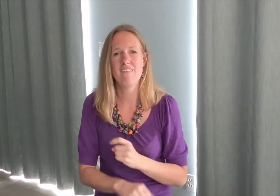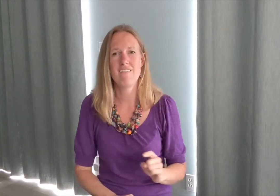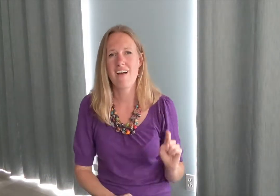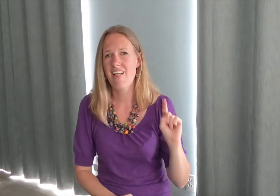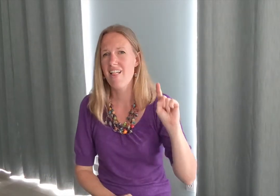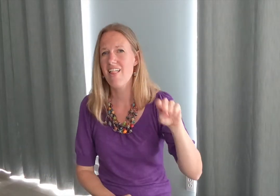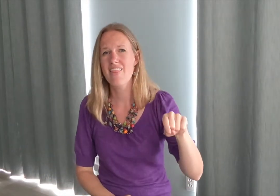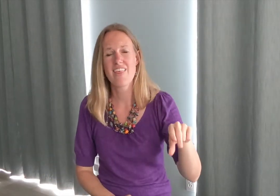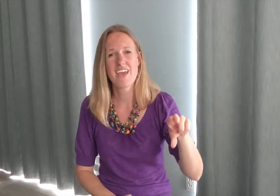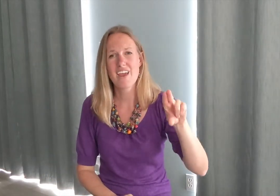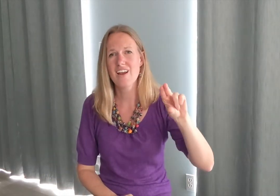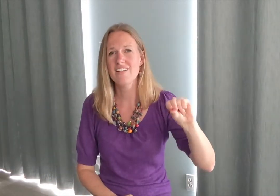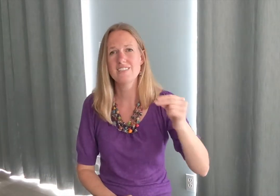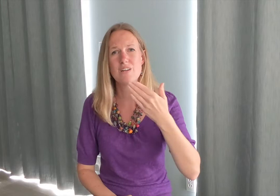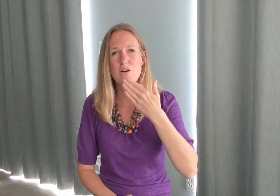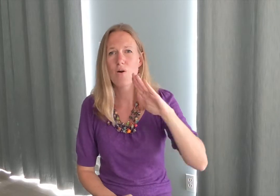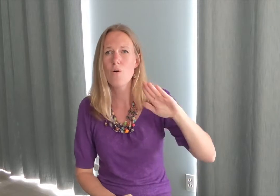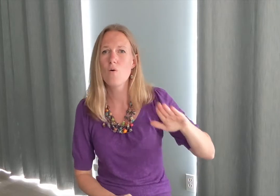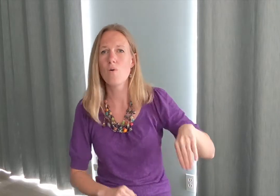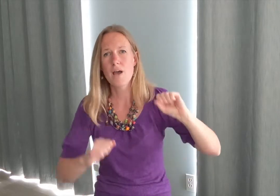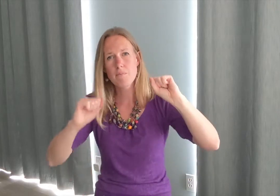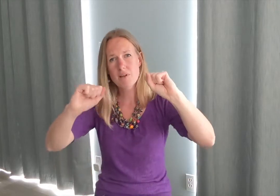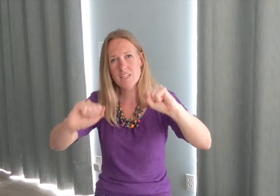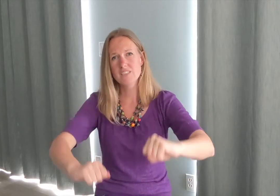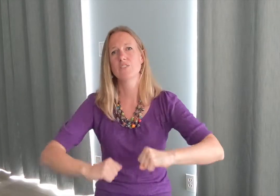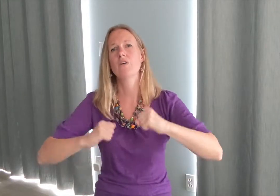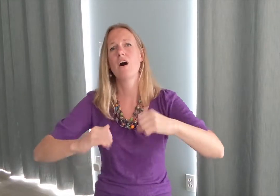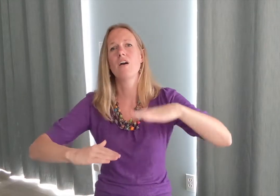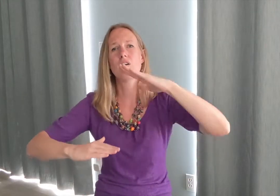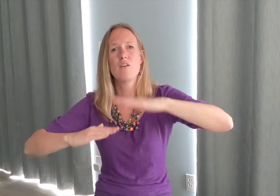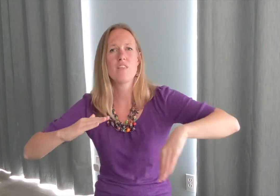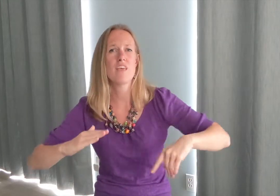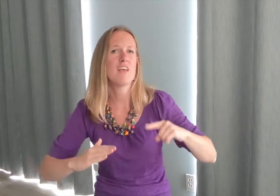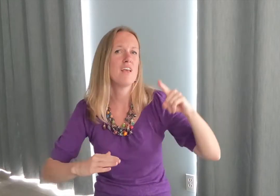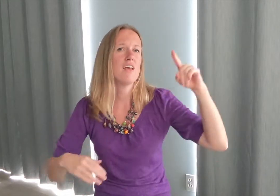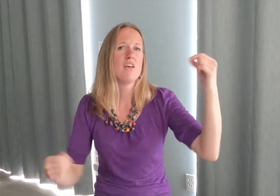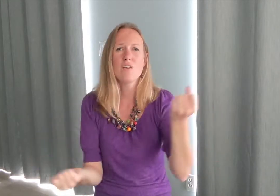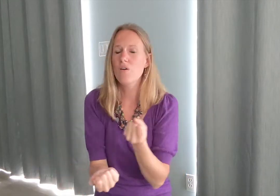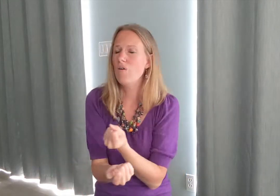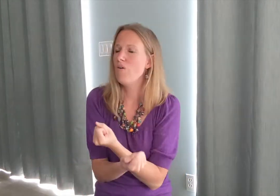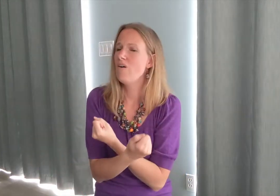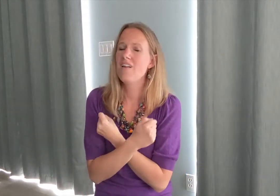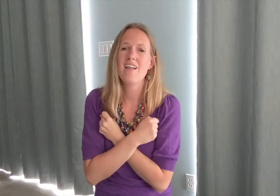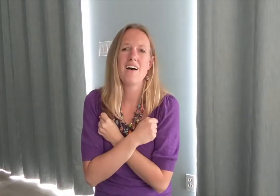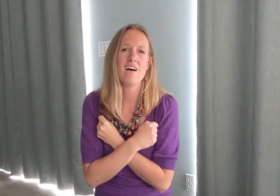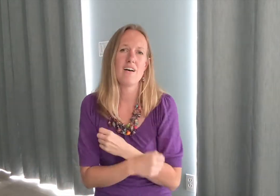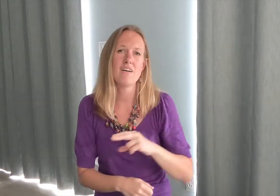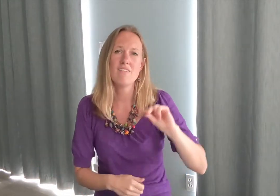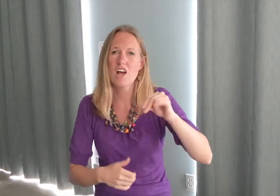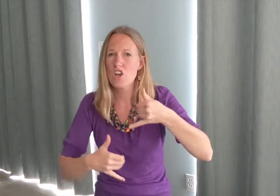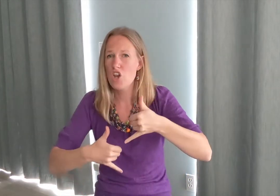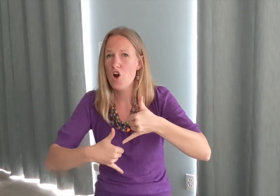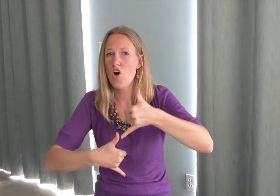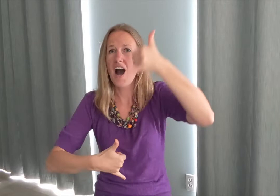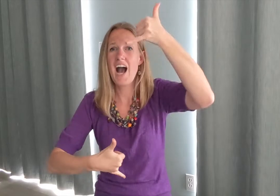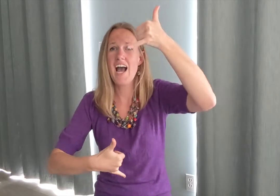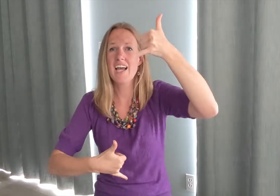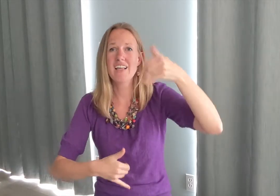There's no weapon stronger than your love No high,